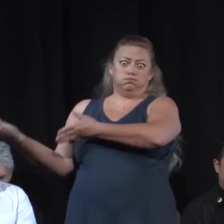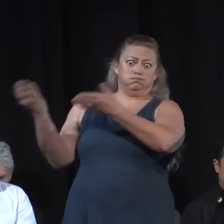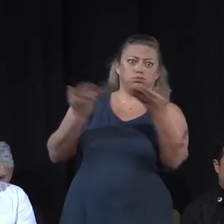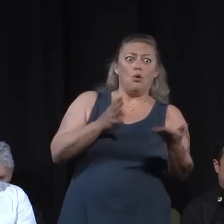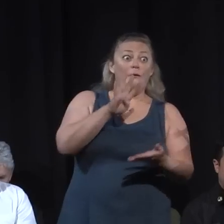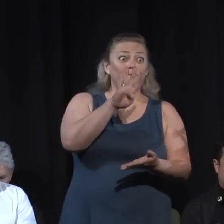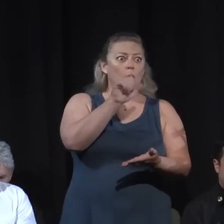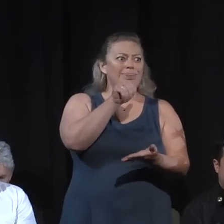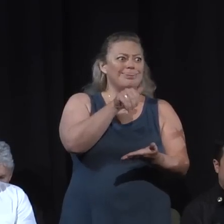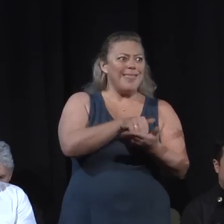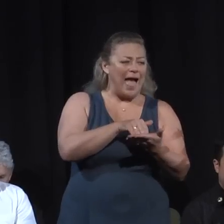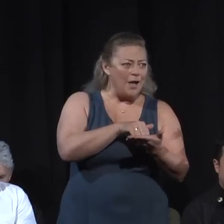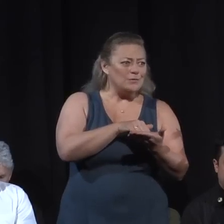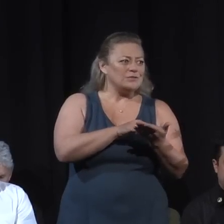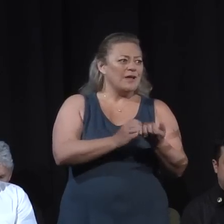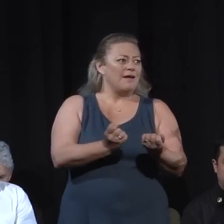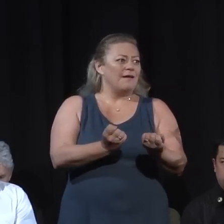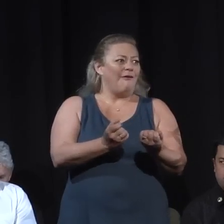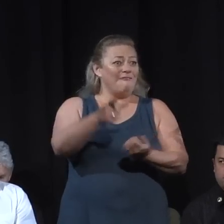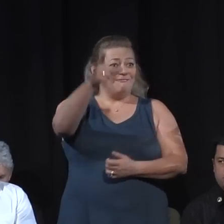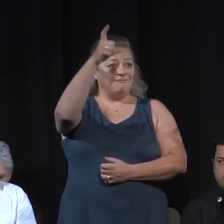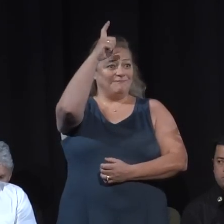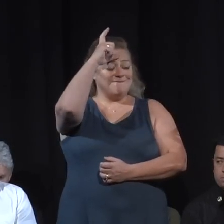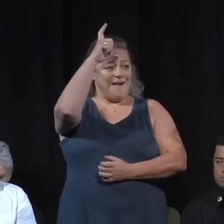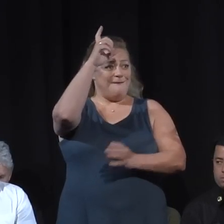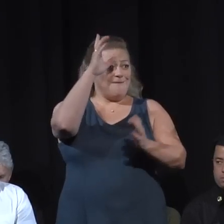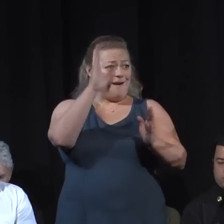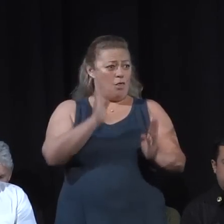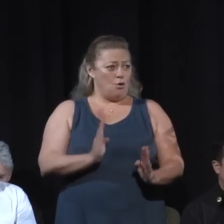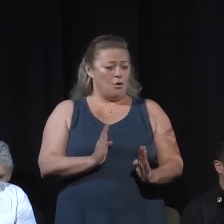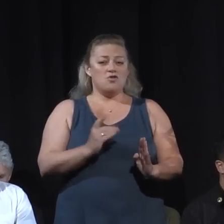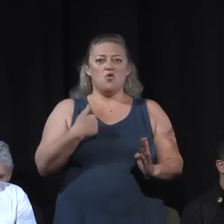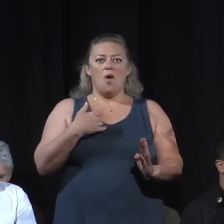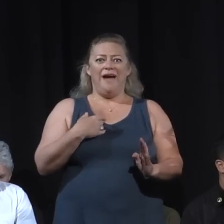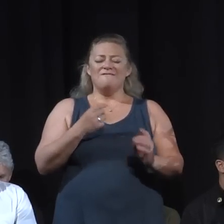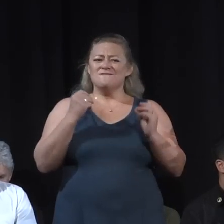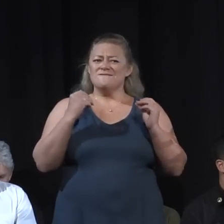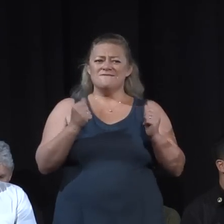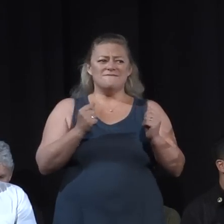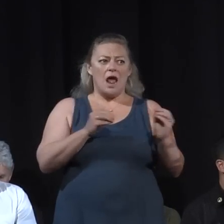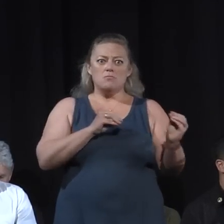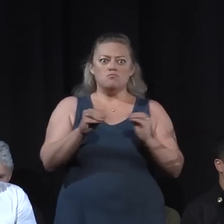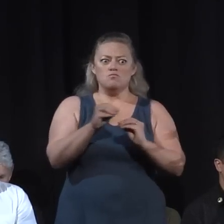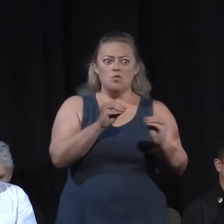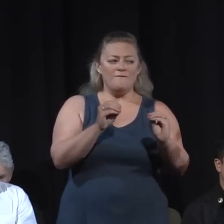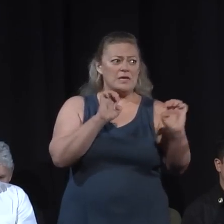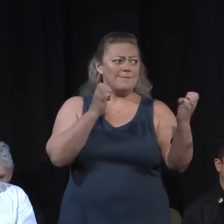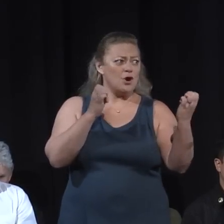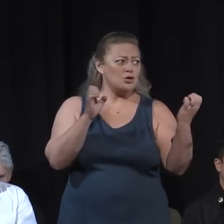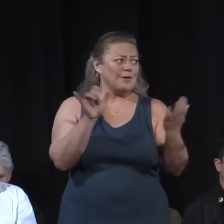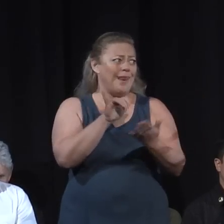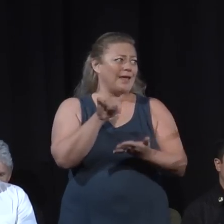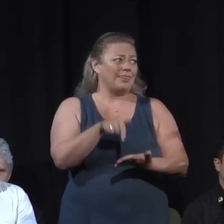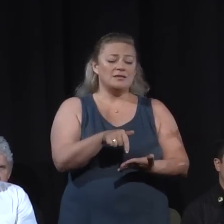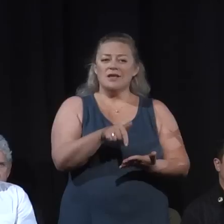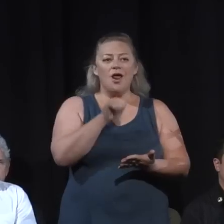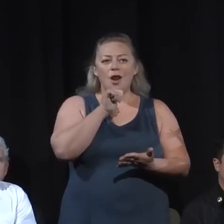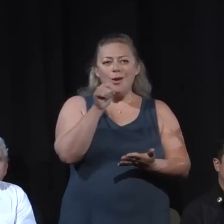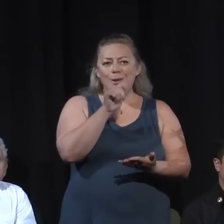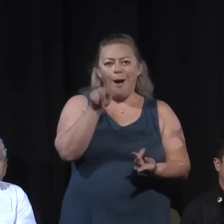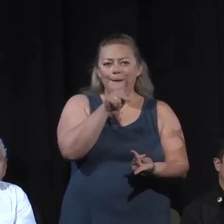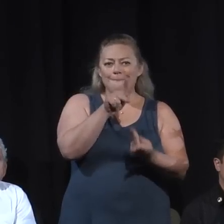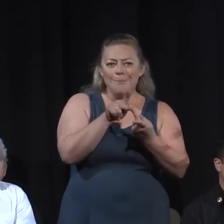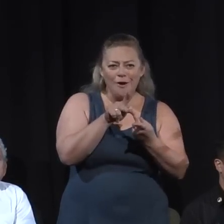have a fast-moving emergency like this, not everything can get done perfectly, but everybody